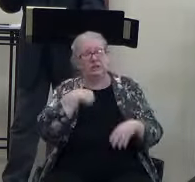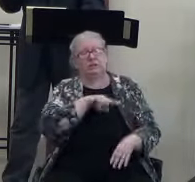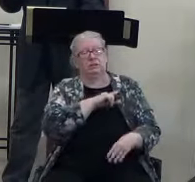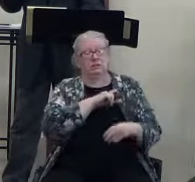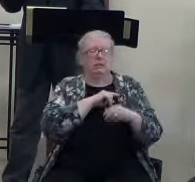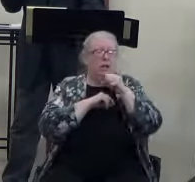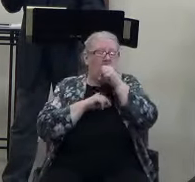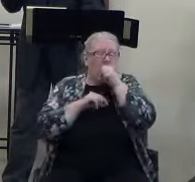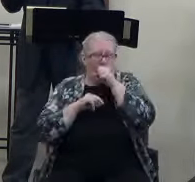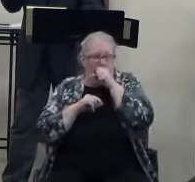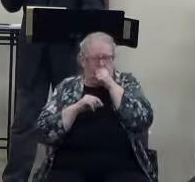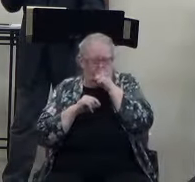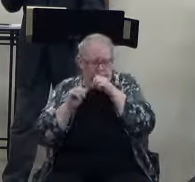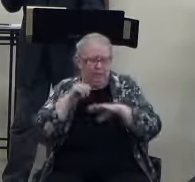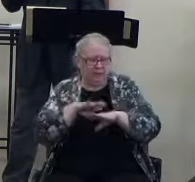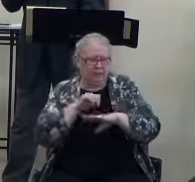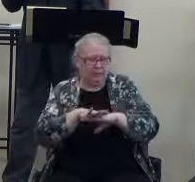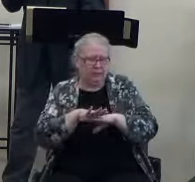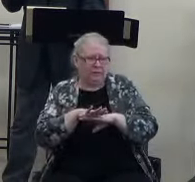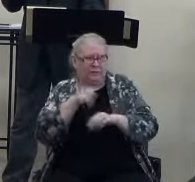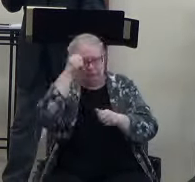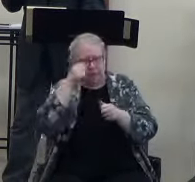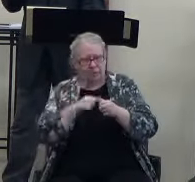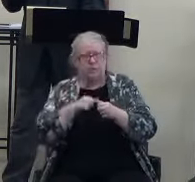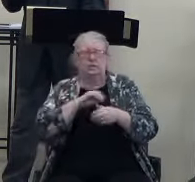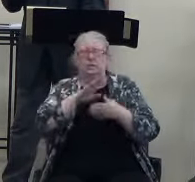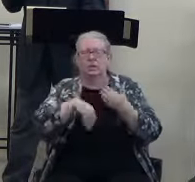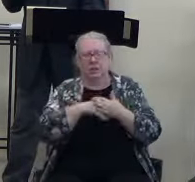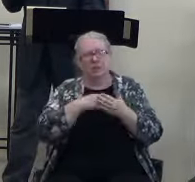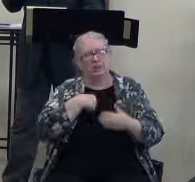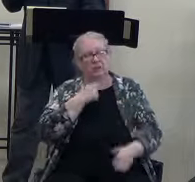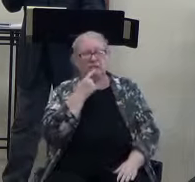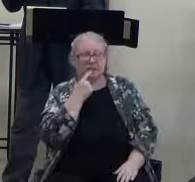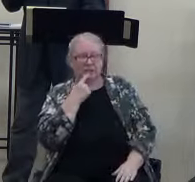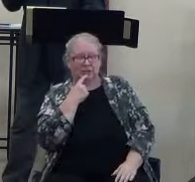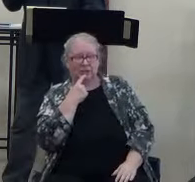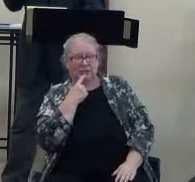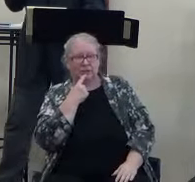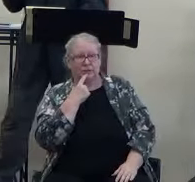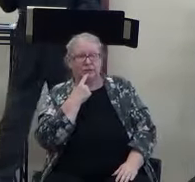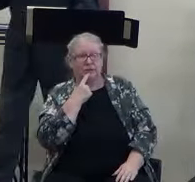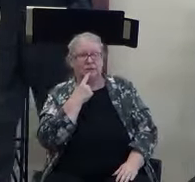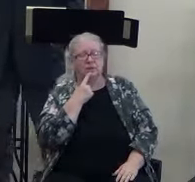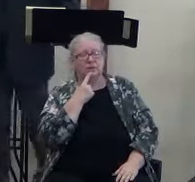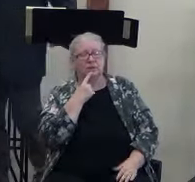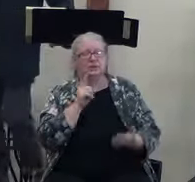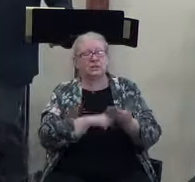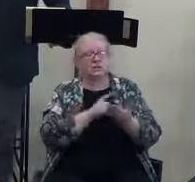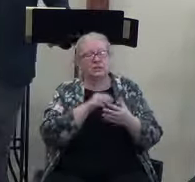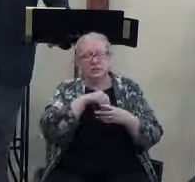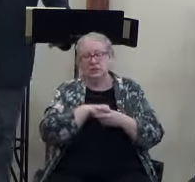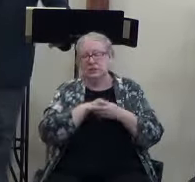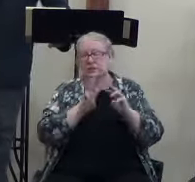The counselor will remind you of all I have said. There are so many times I'll be in